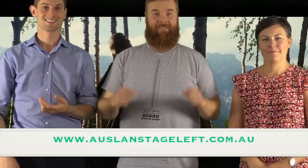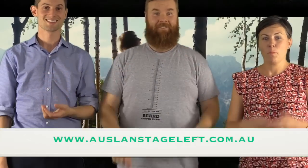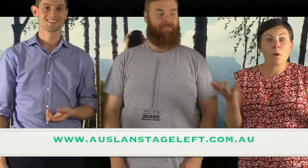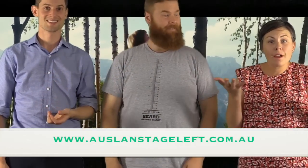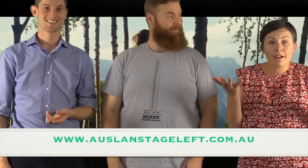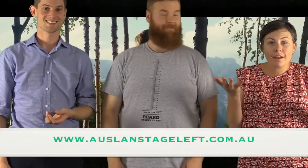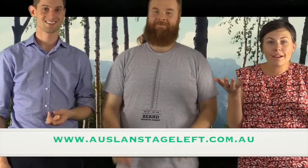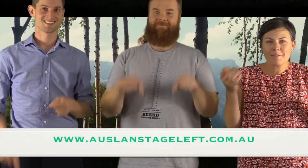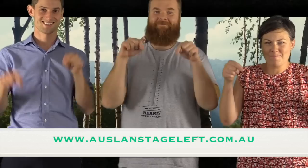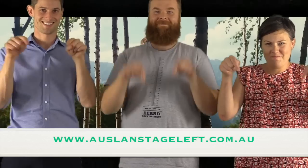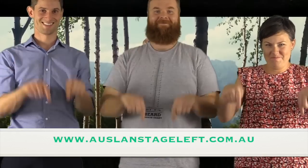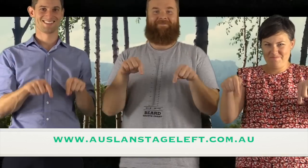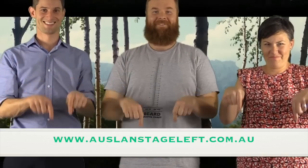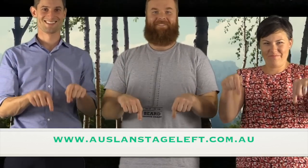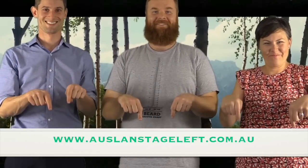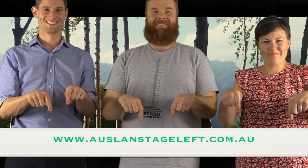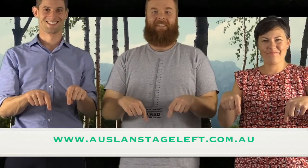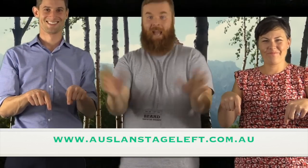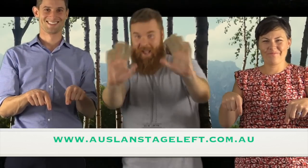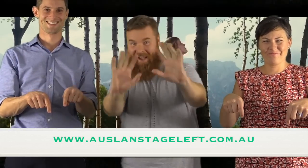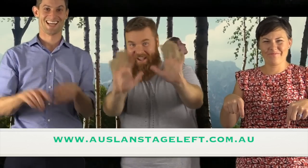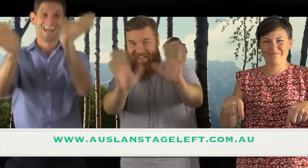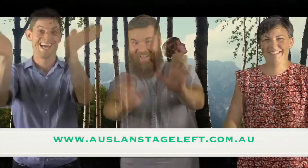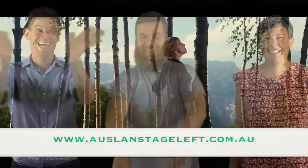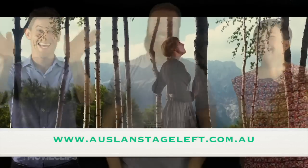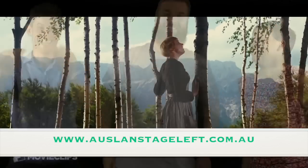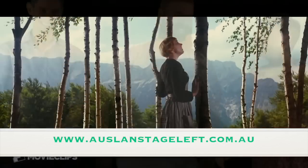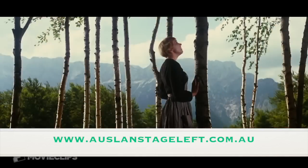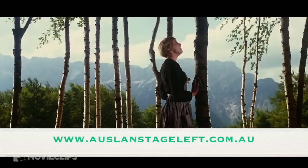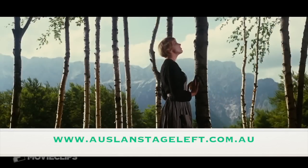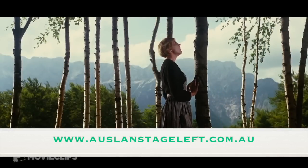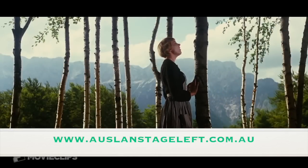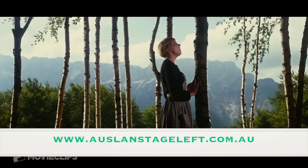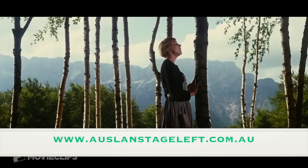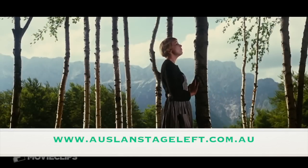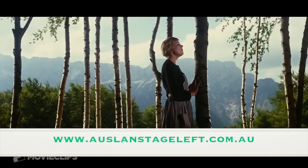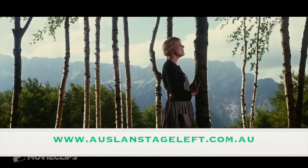sigh like a chime That flies from a church on a breeze